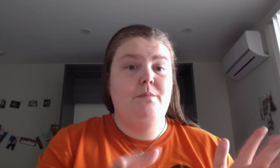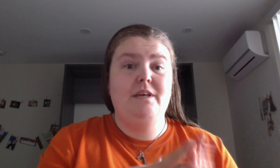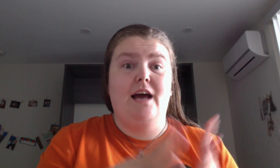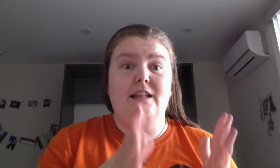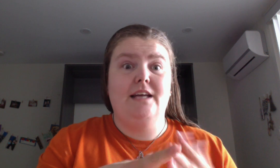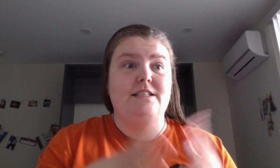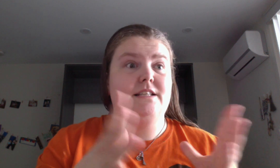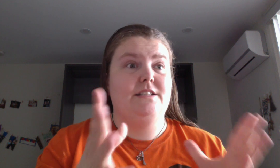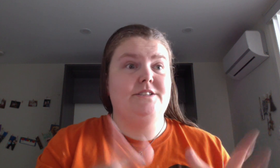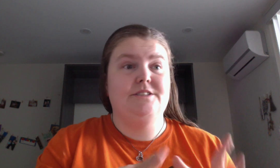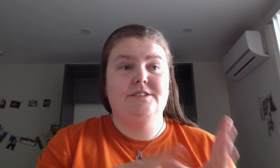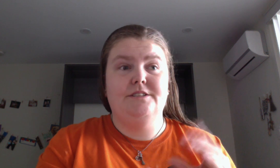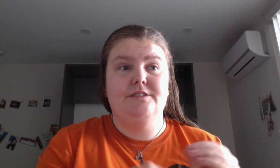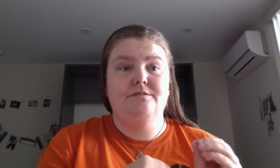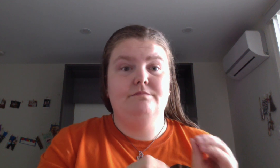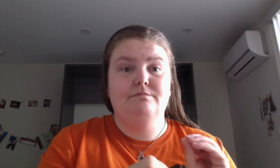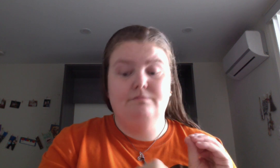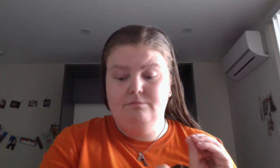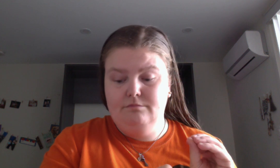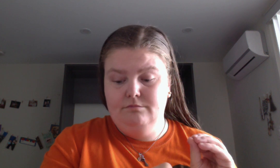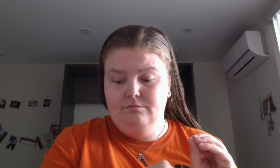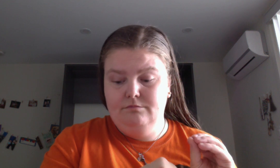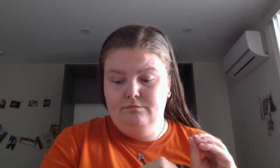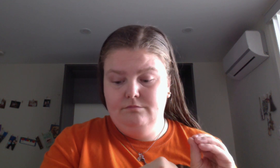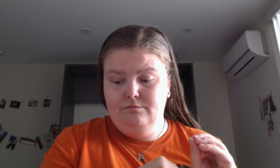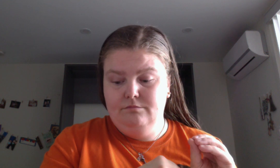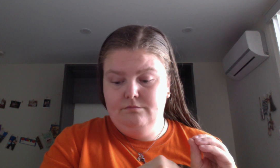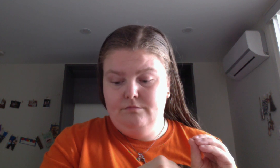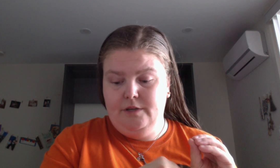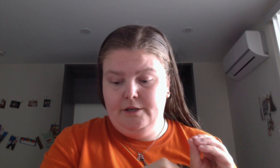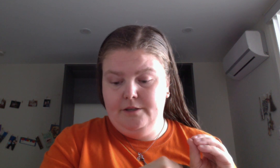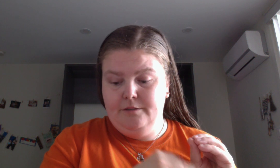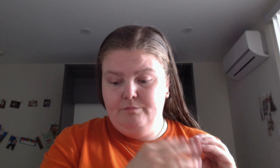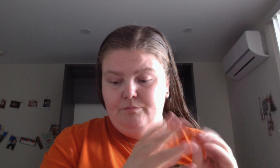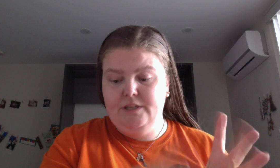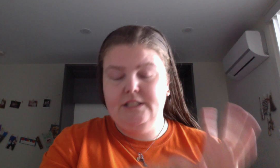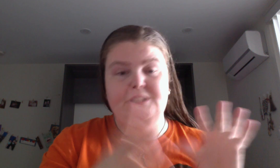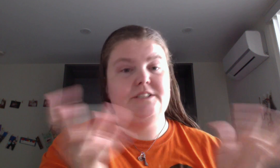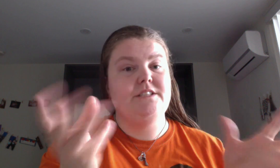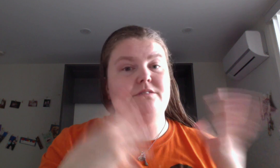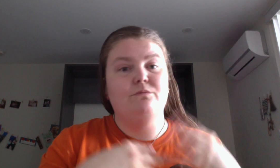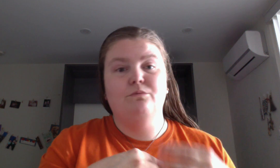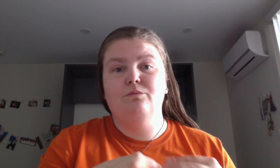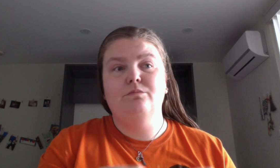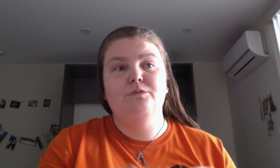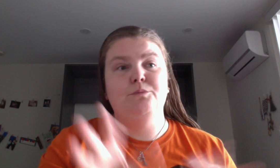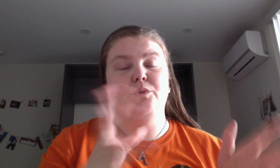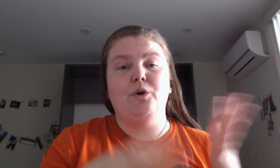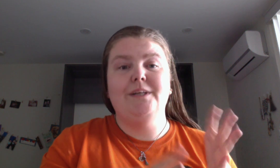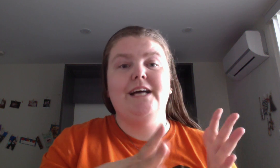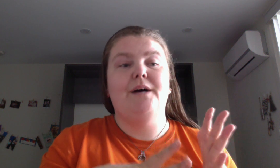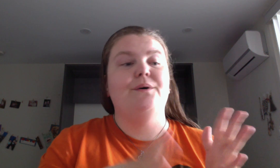me I liked it it's pretty decent smooth going down